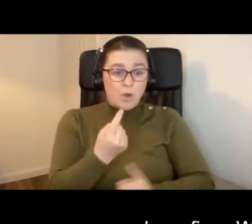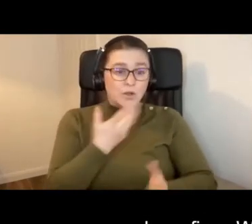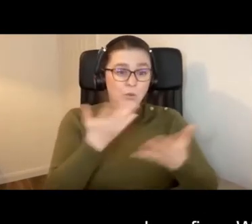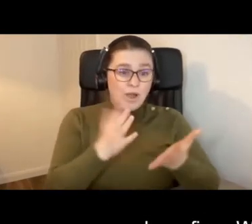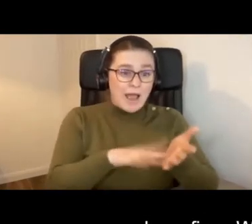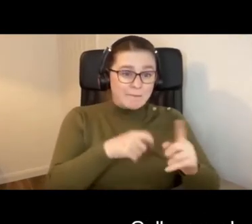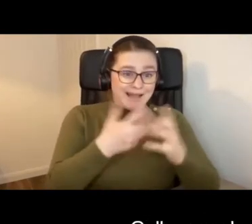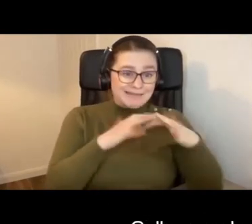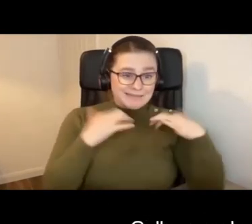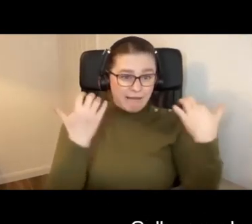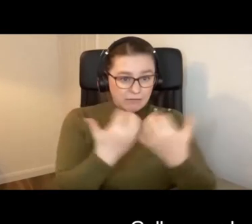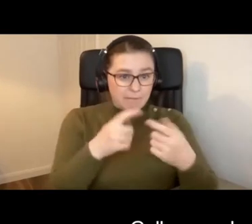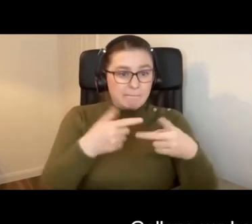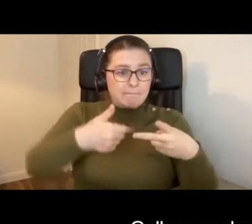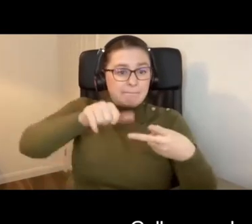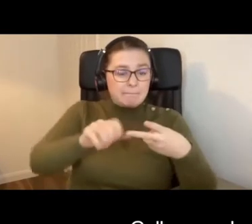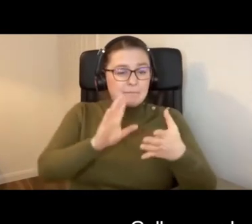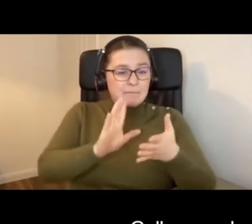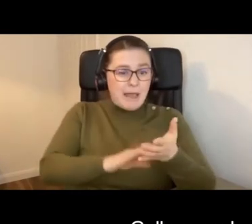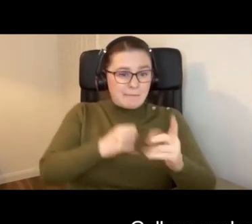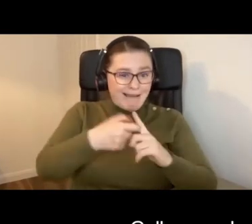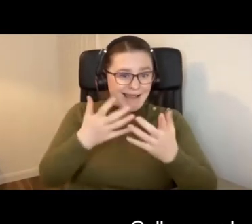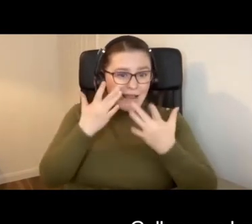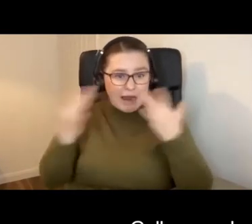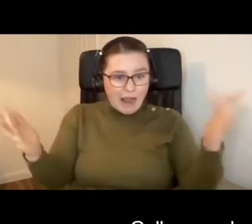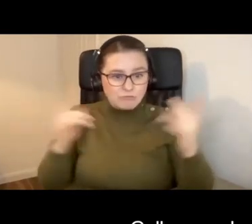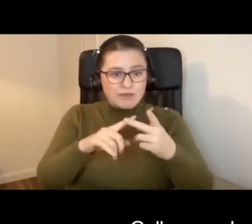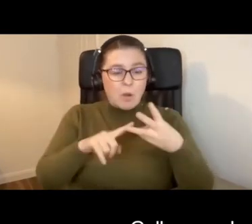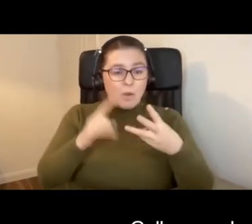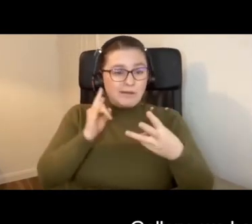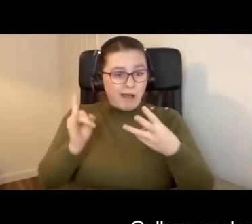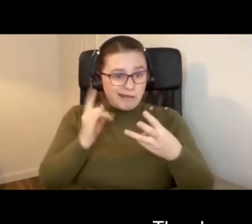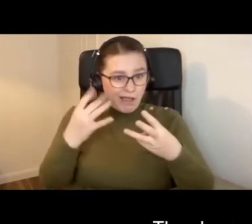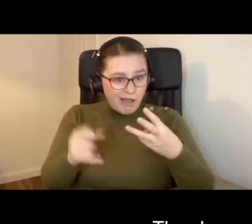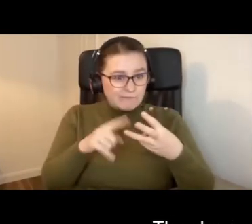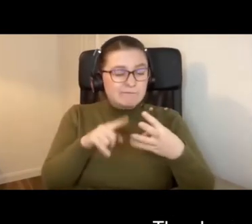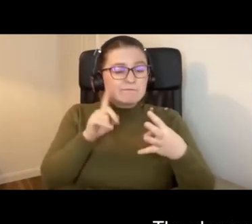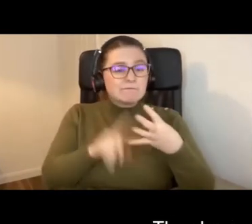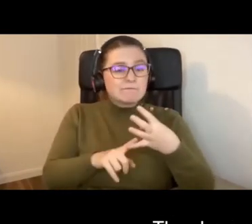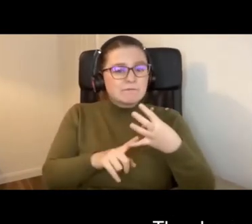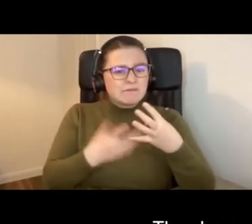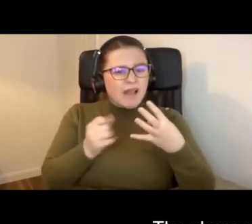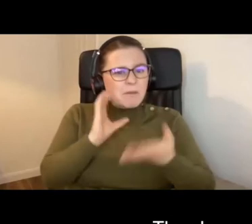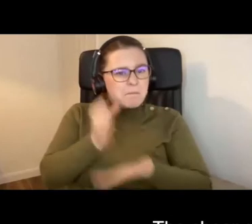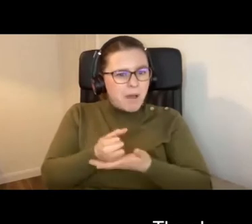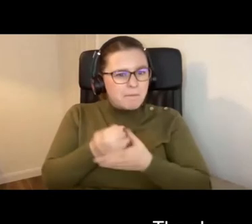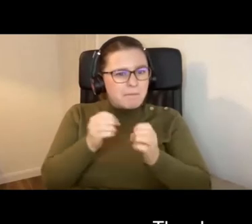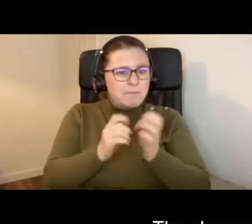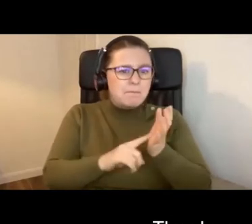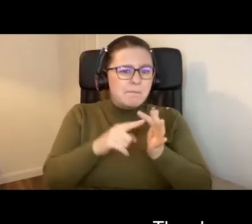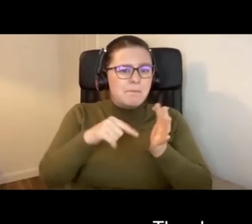Stadium. We have one at the MK Gallery. We have one at IKEA. There is a pub in Bletchley.